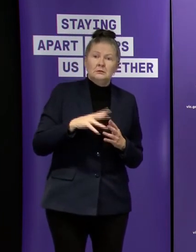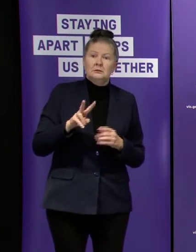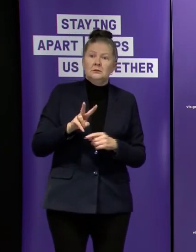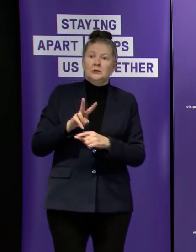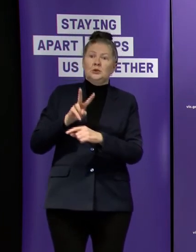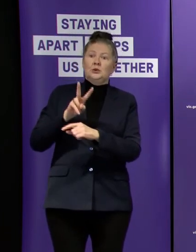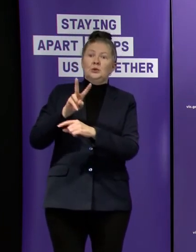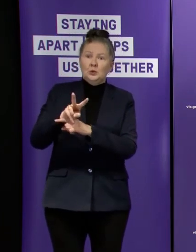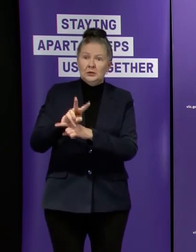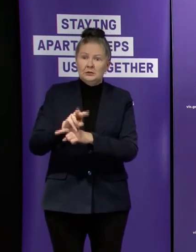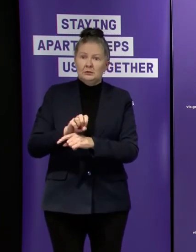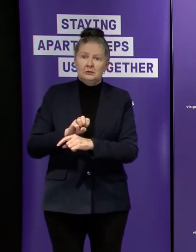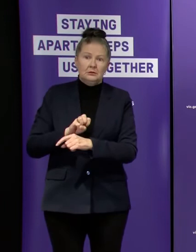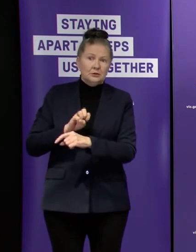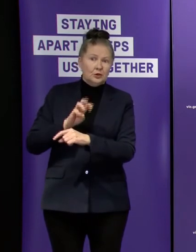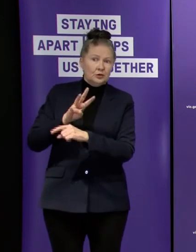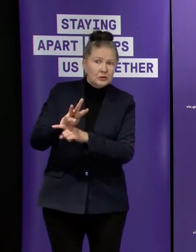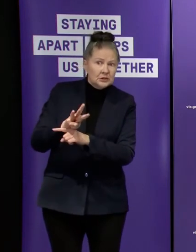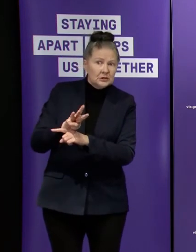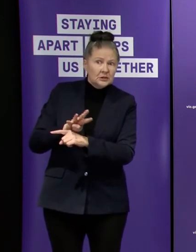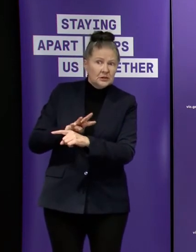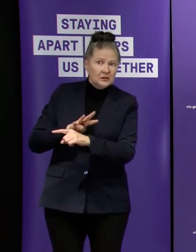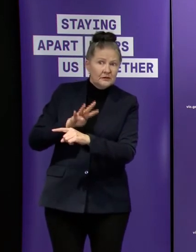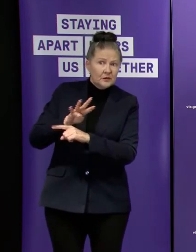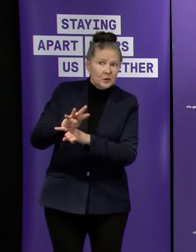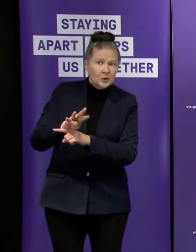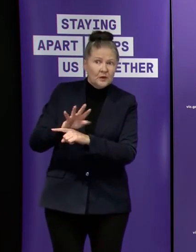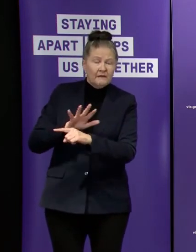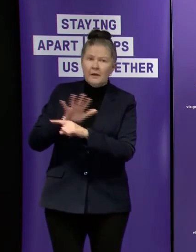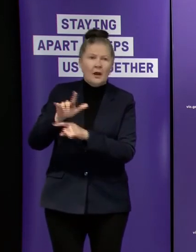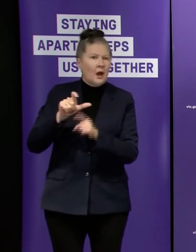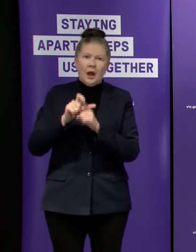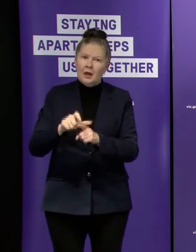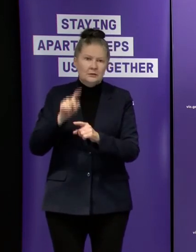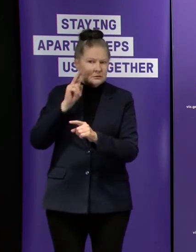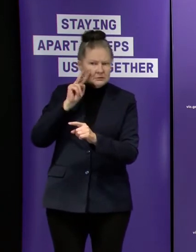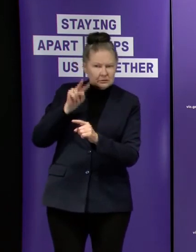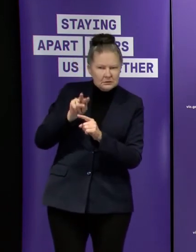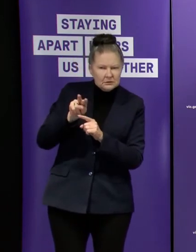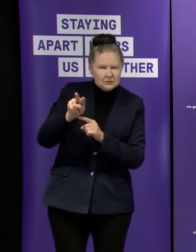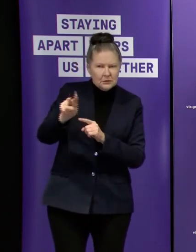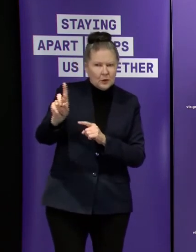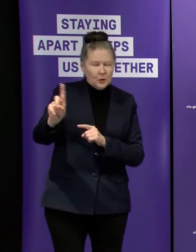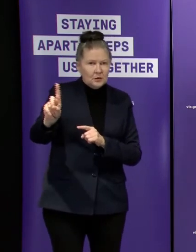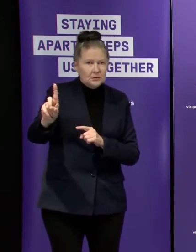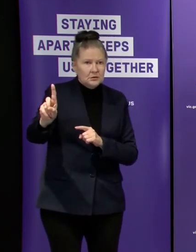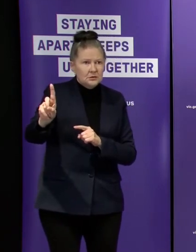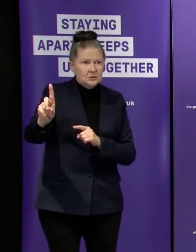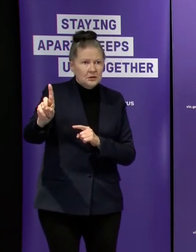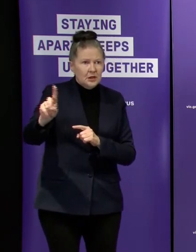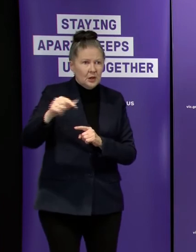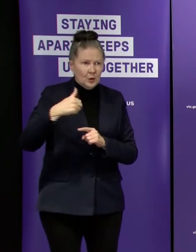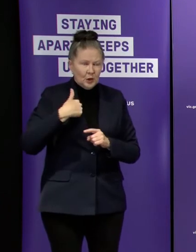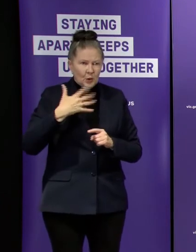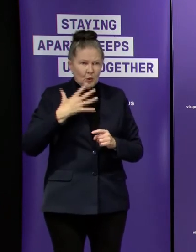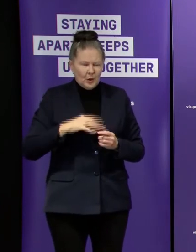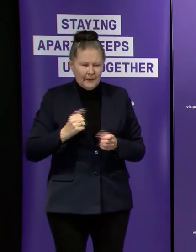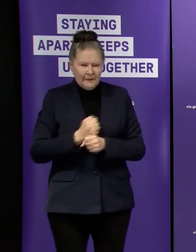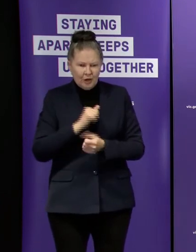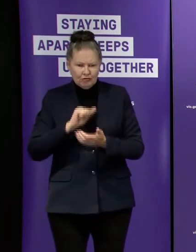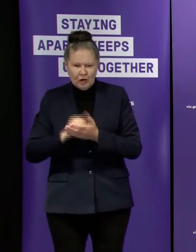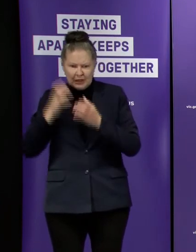four five weeks time it's just really difficult to know we would always look to be as proportionate to the challenge as possible and